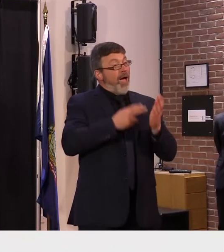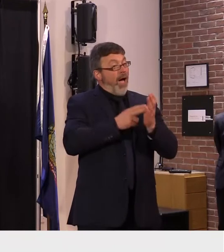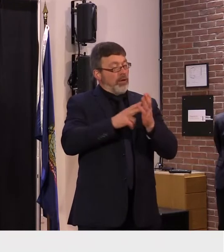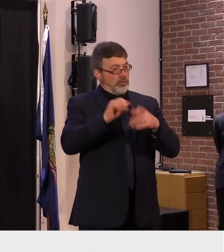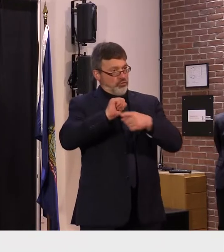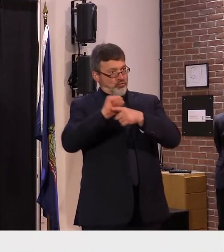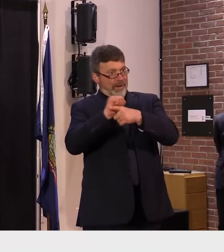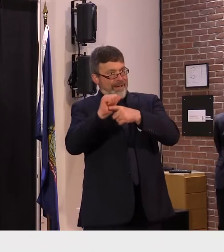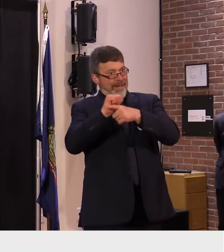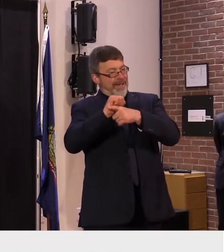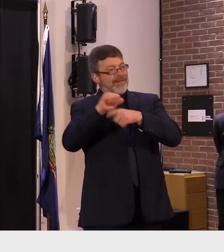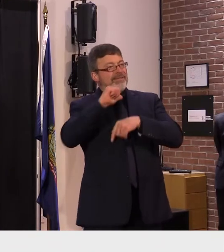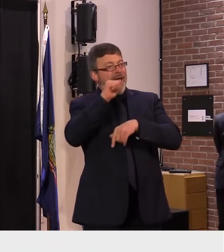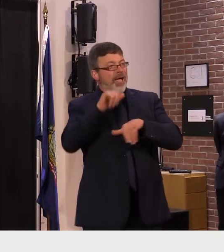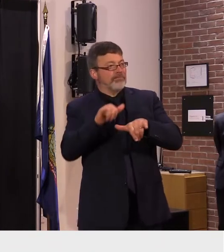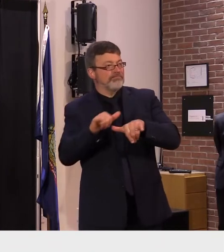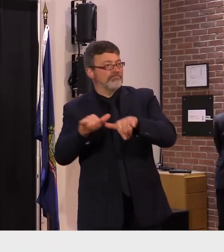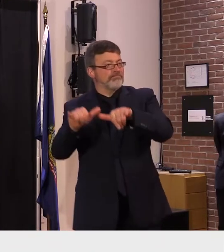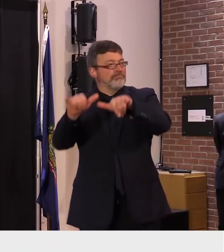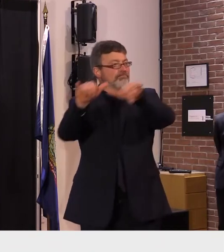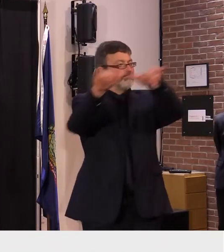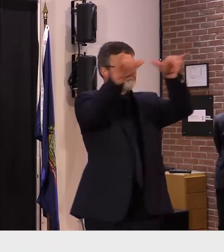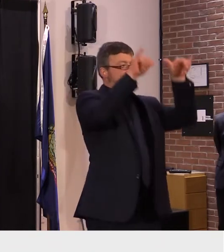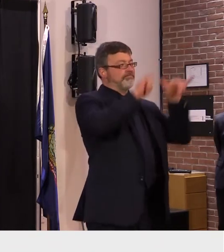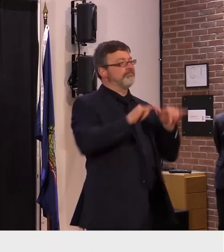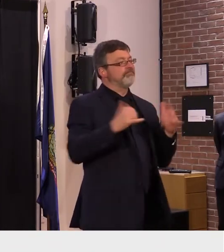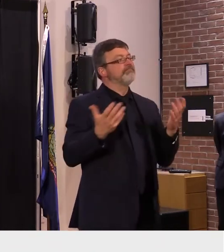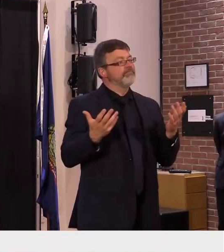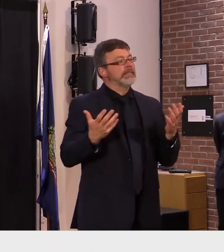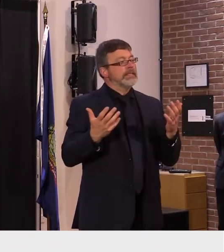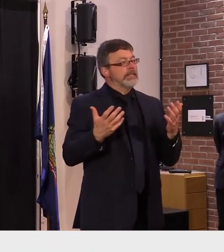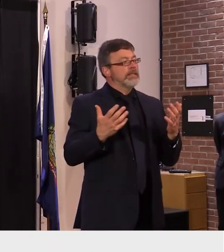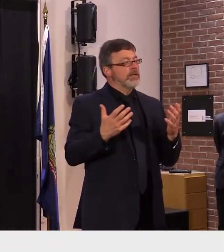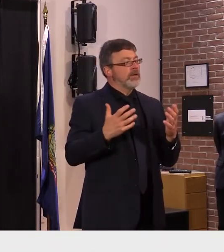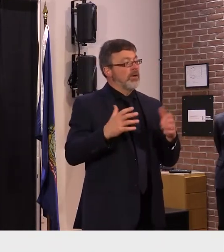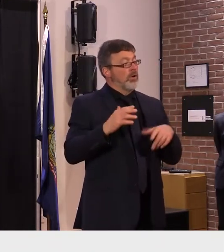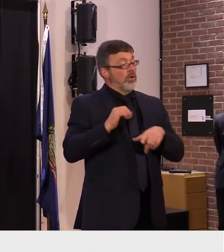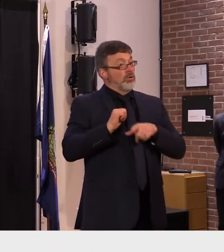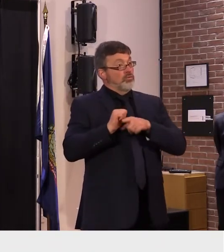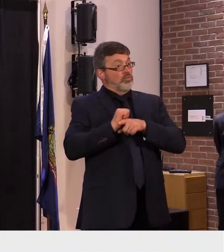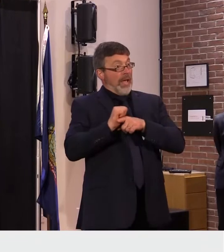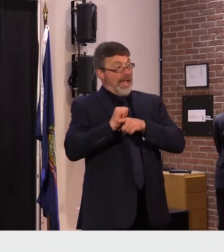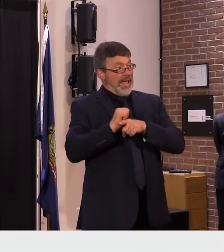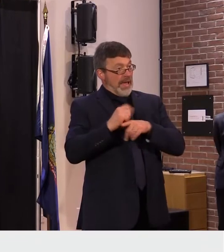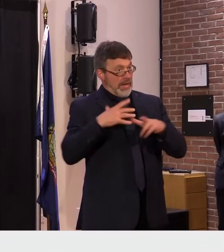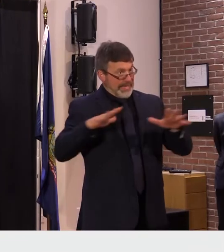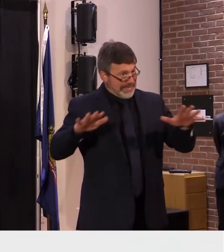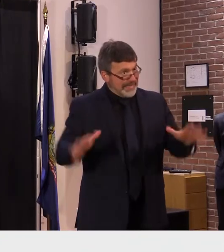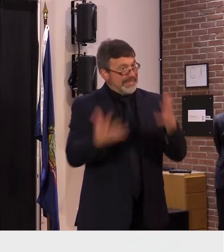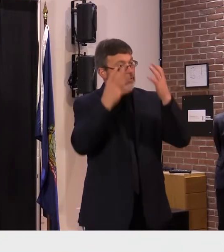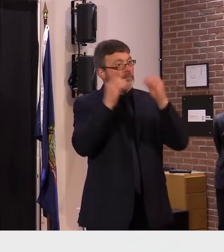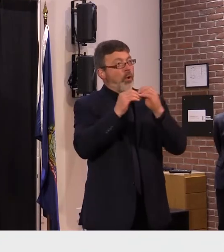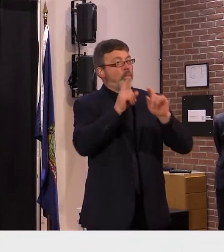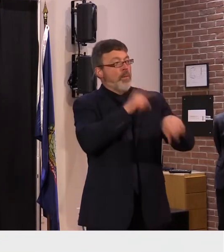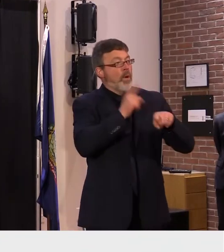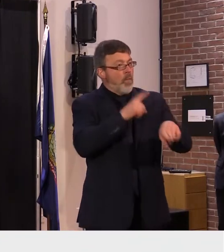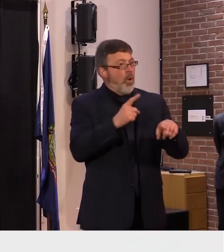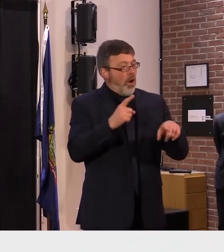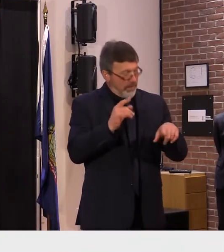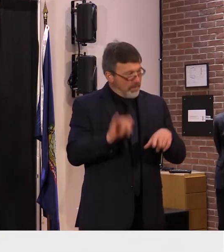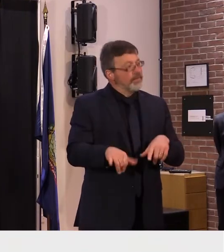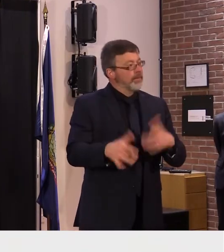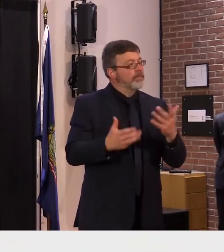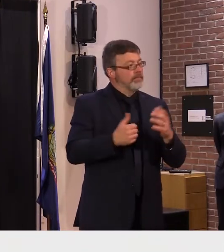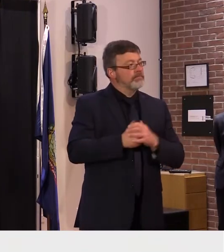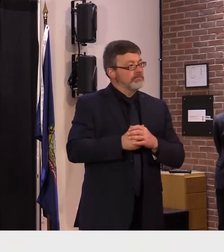but um it can lead to increased reporting which to answer the governor's point isn't necessarily a bad thing so uh those that reporting piece